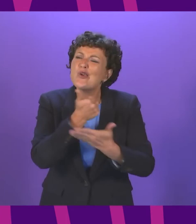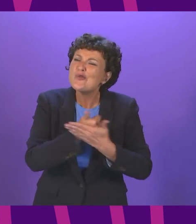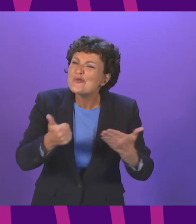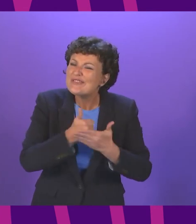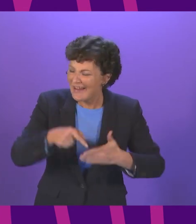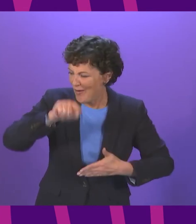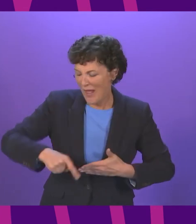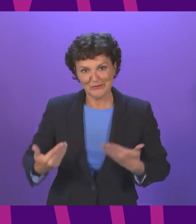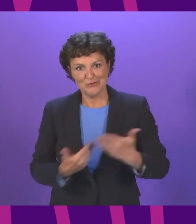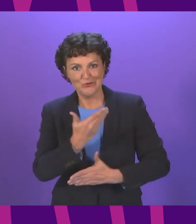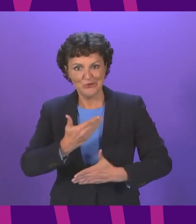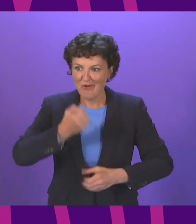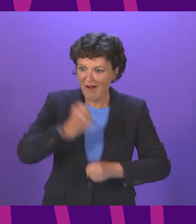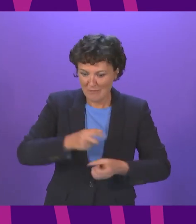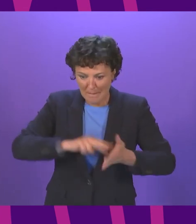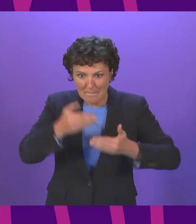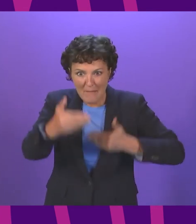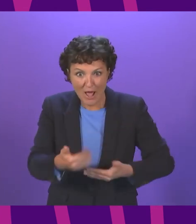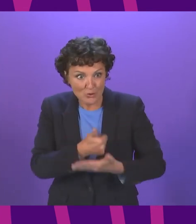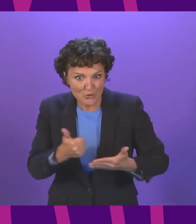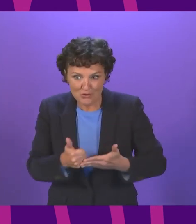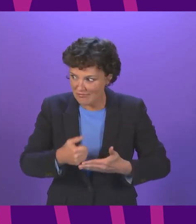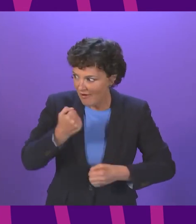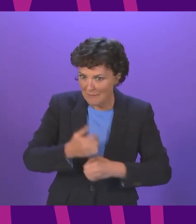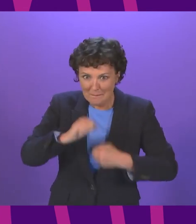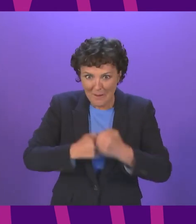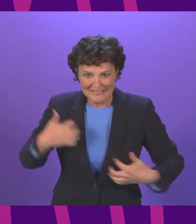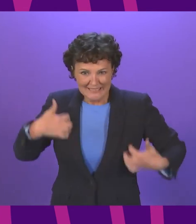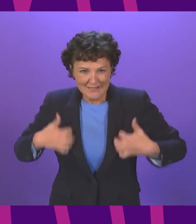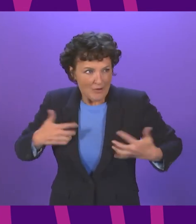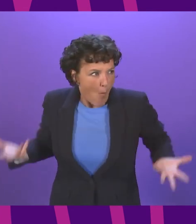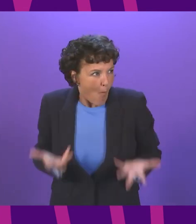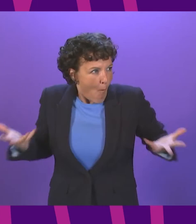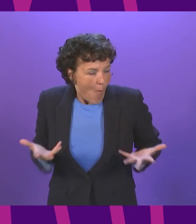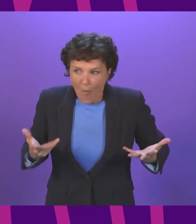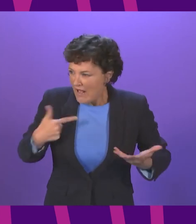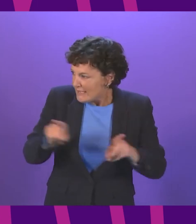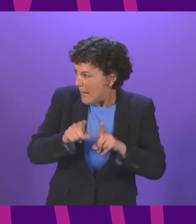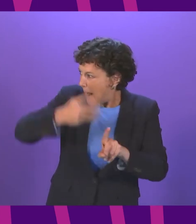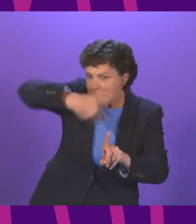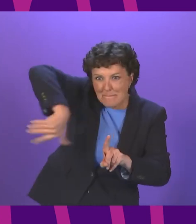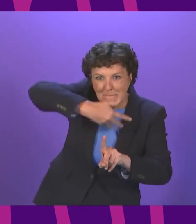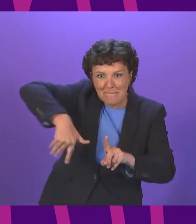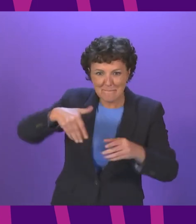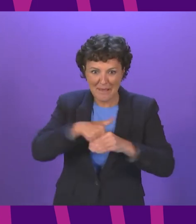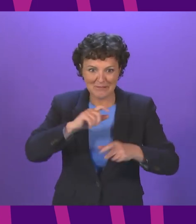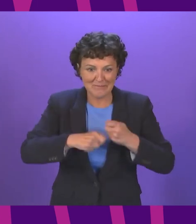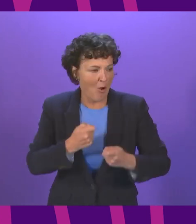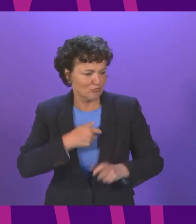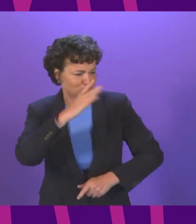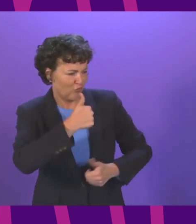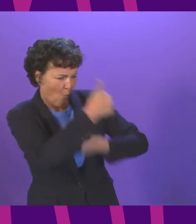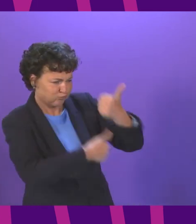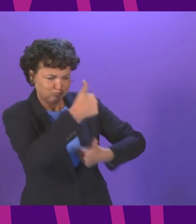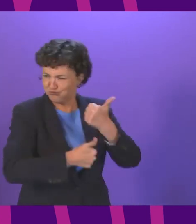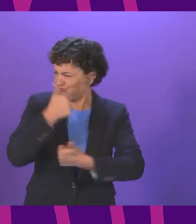quite excited about its plans for the coming year it tends to whoop itself into an energetic frenzy self-congratatory